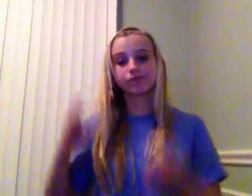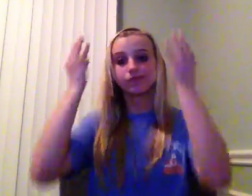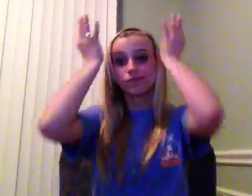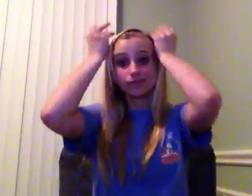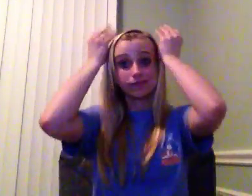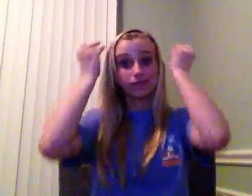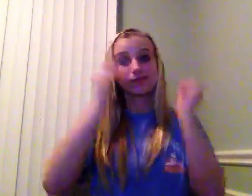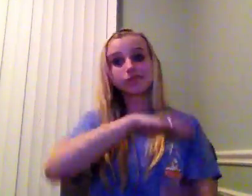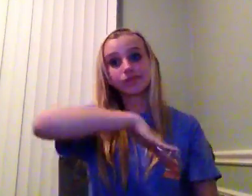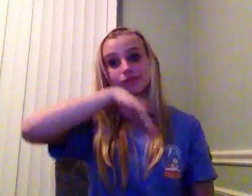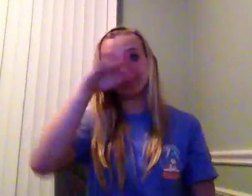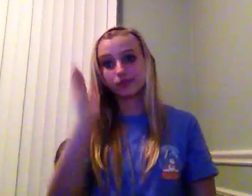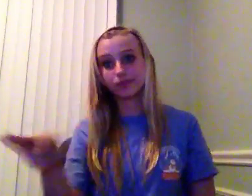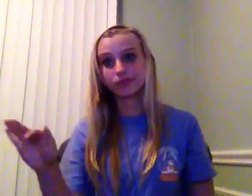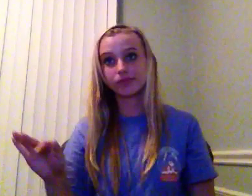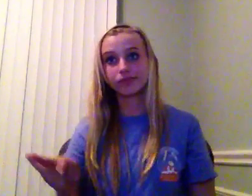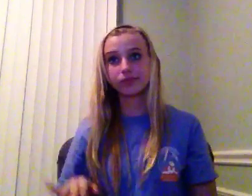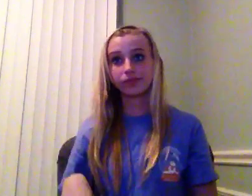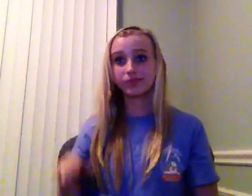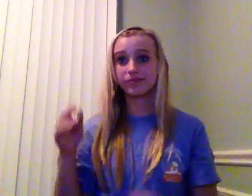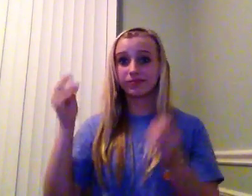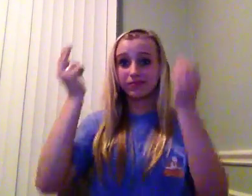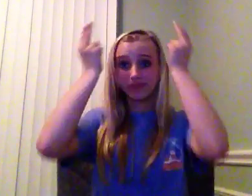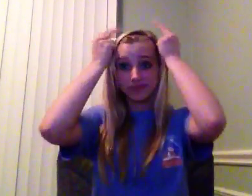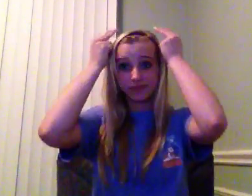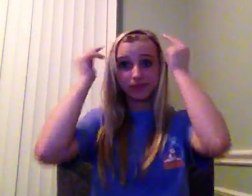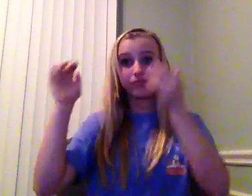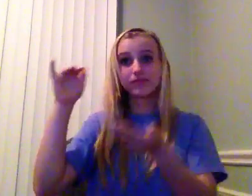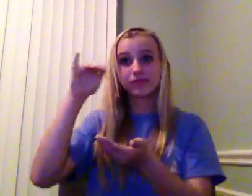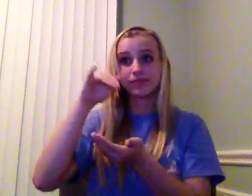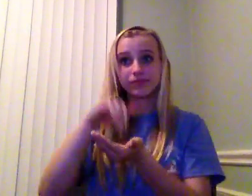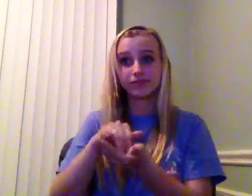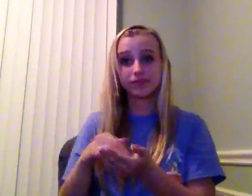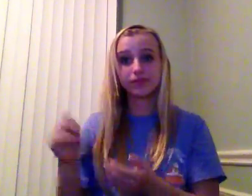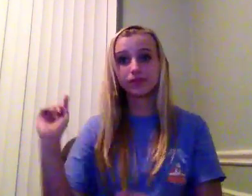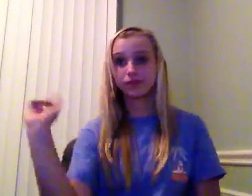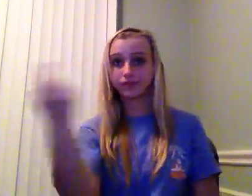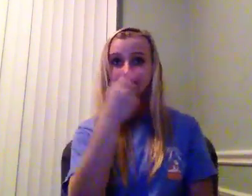Fufu never returned as a bunny again. Only a worm.